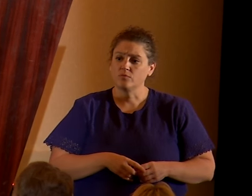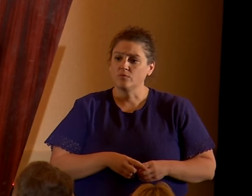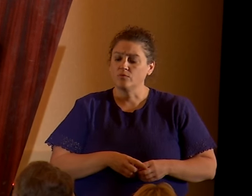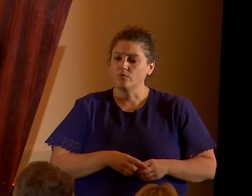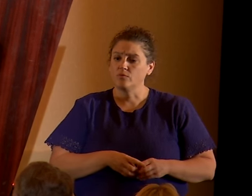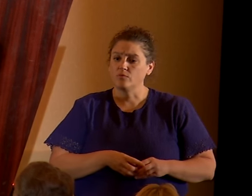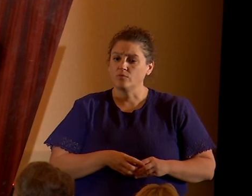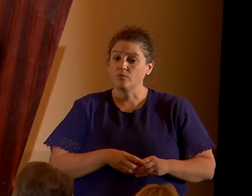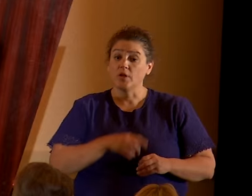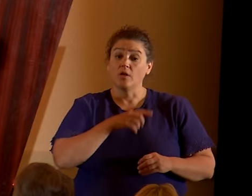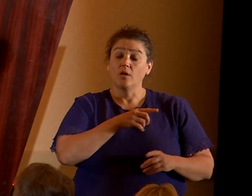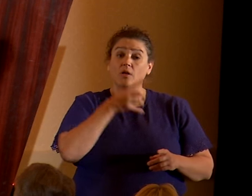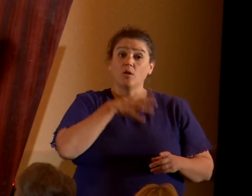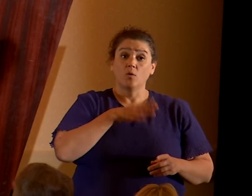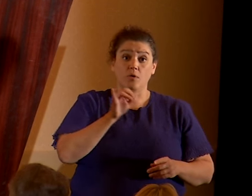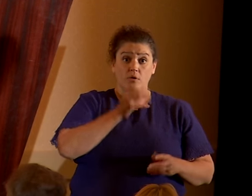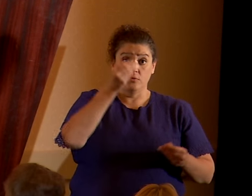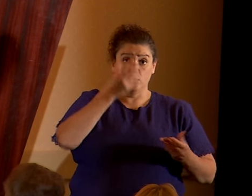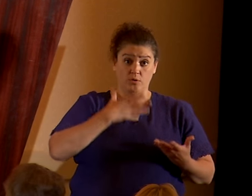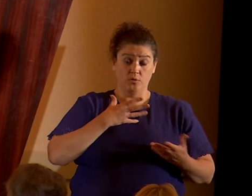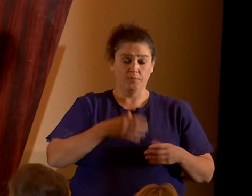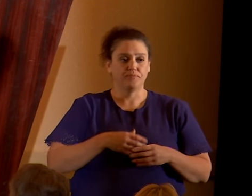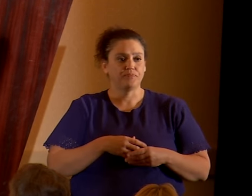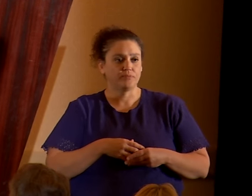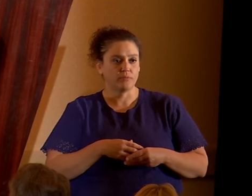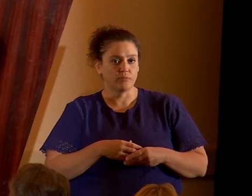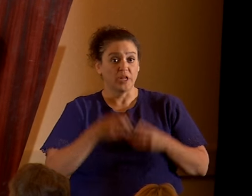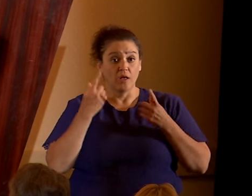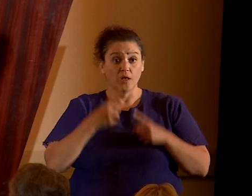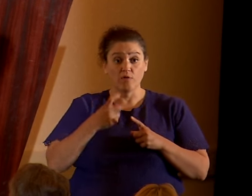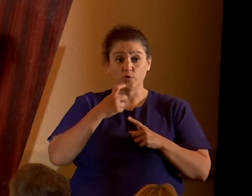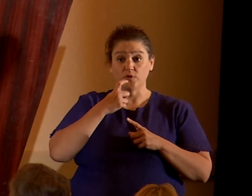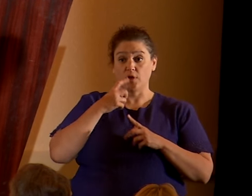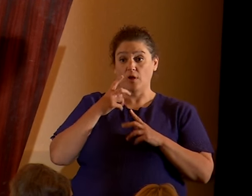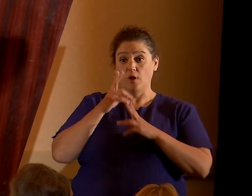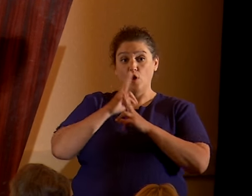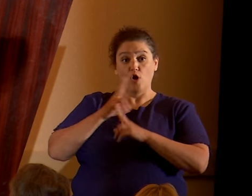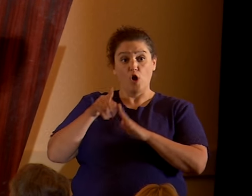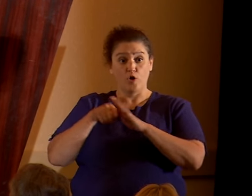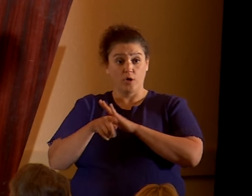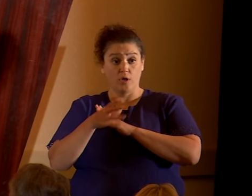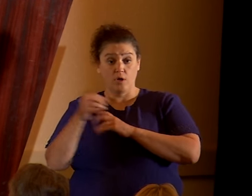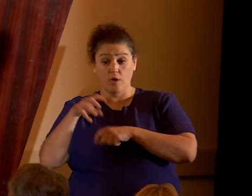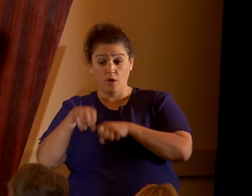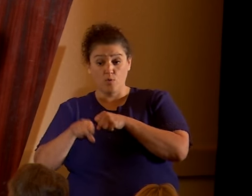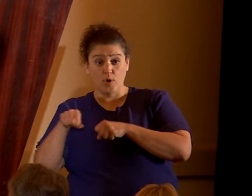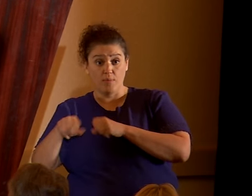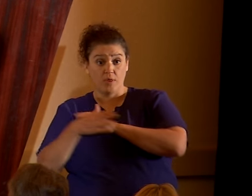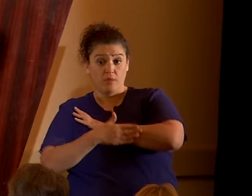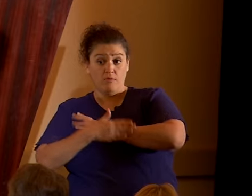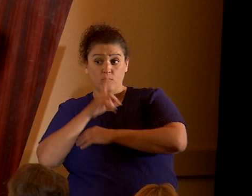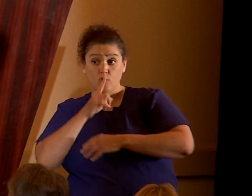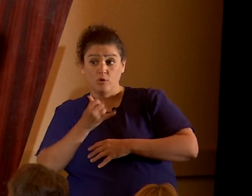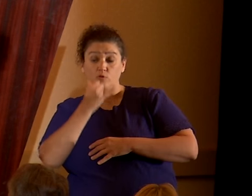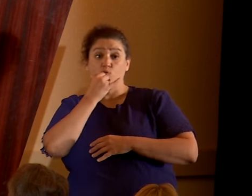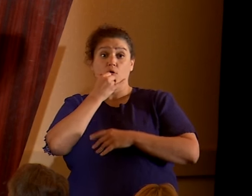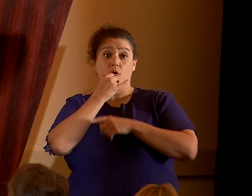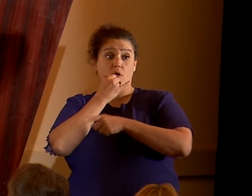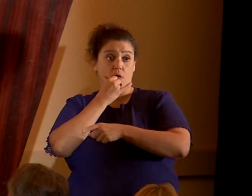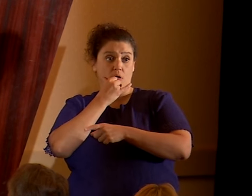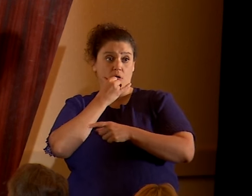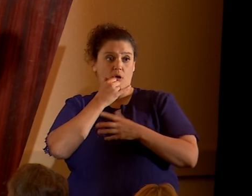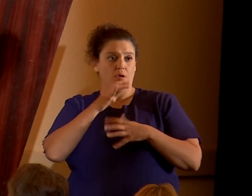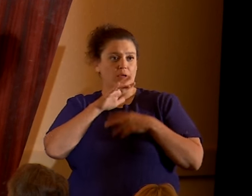She also said to me that saying that honor killing and rape in different countries is wrong is a form of